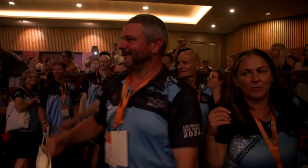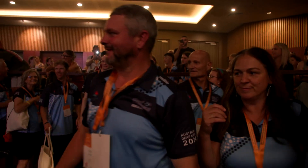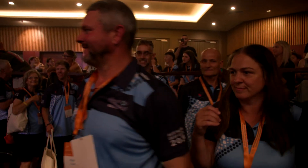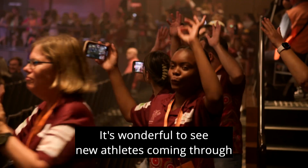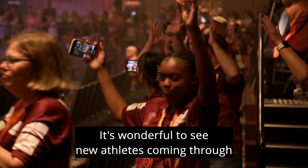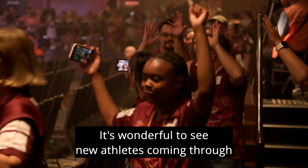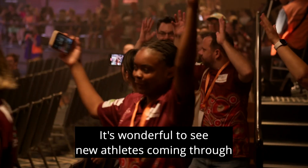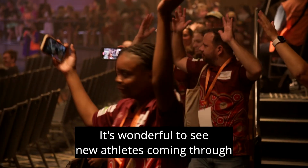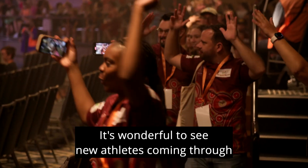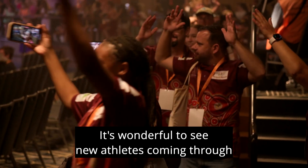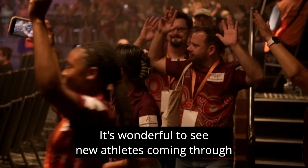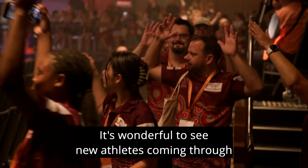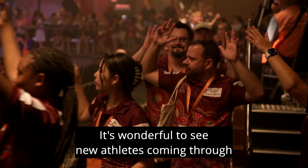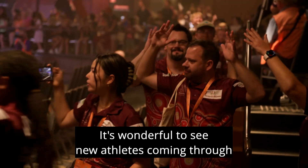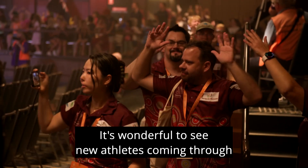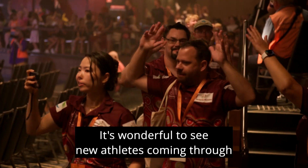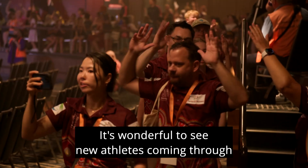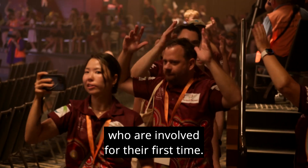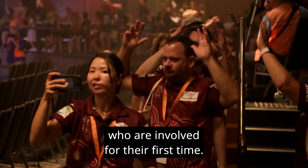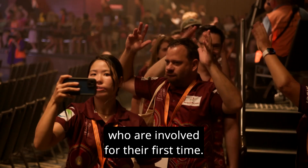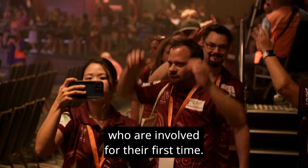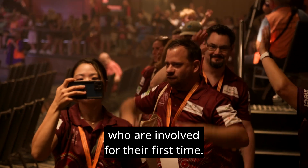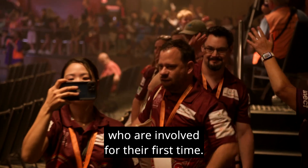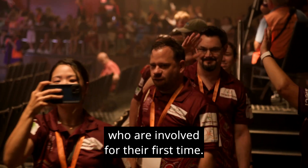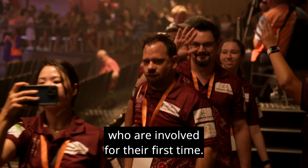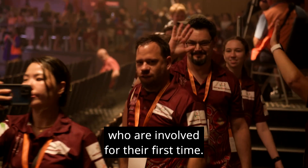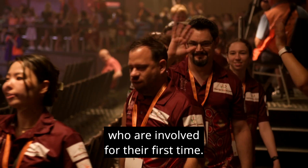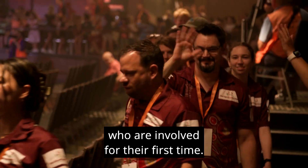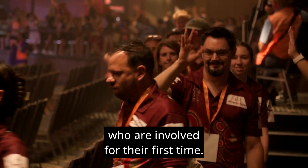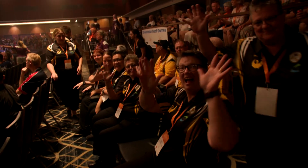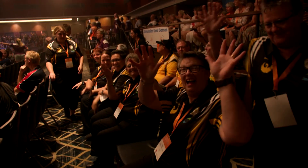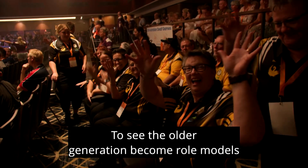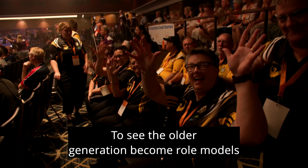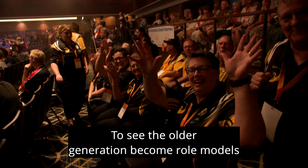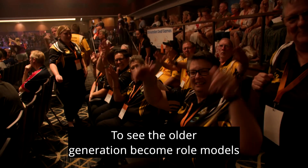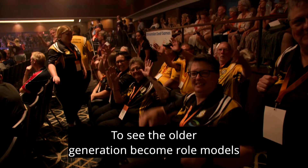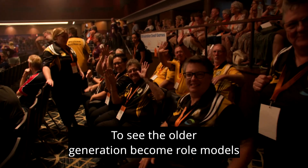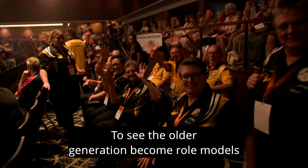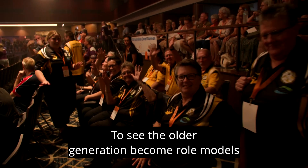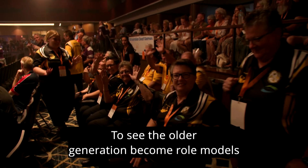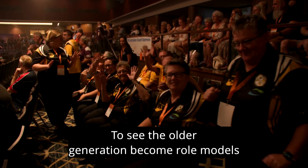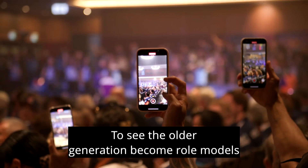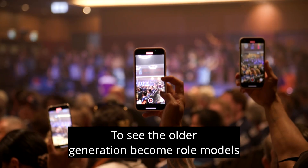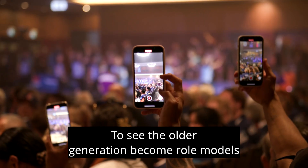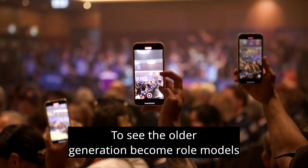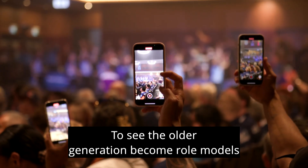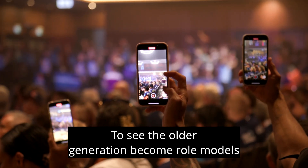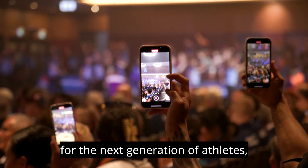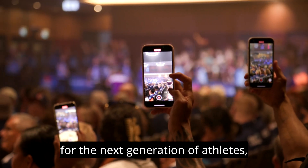It's wonderful to see new athletes coming through who are involved for their first time. To see the older generation become role models for the